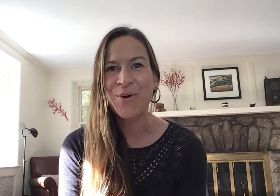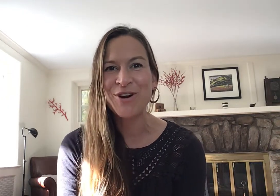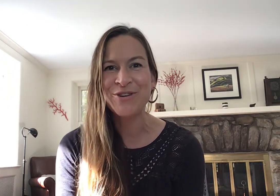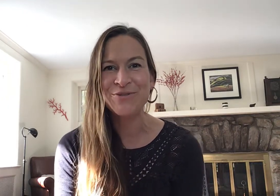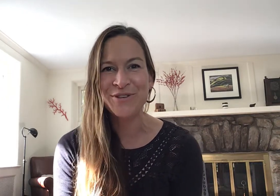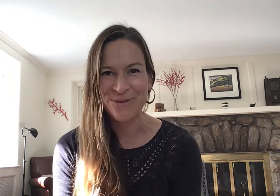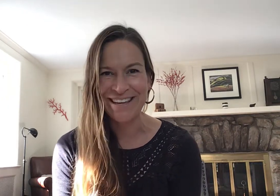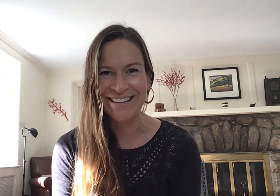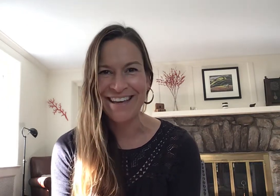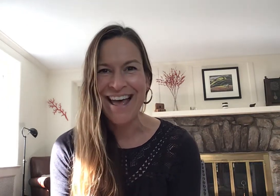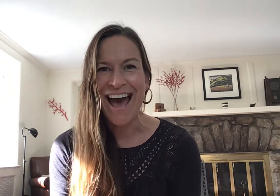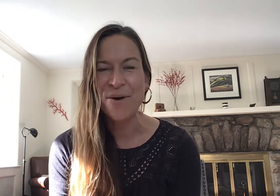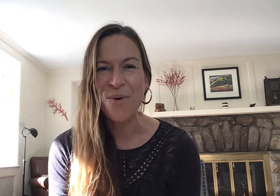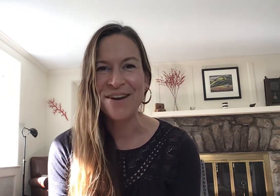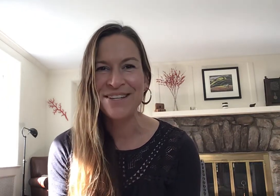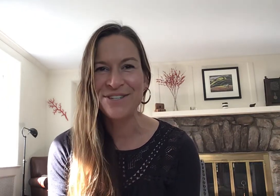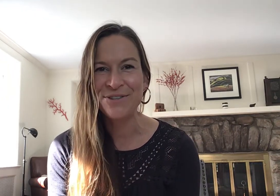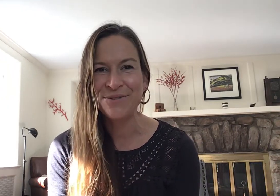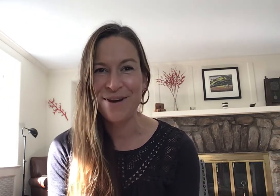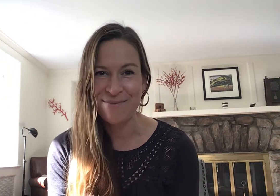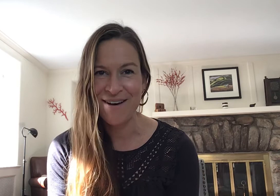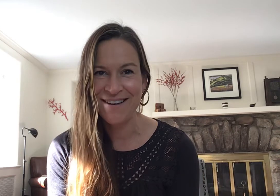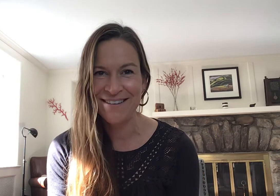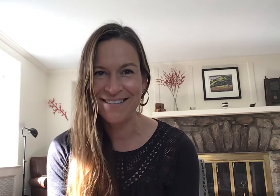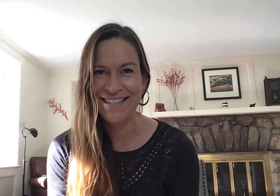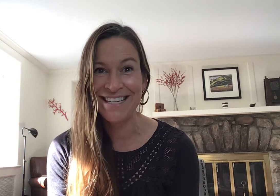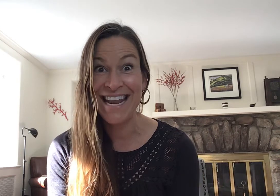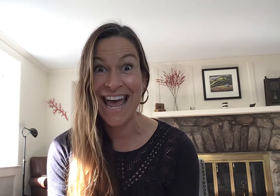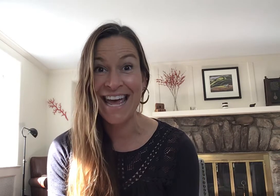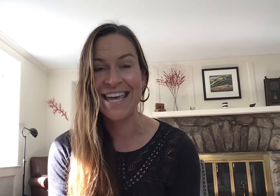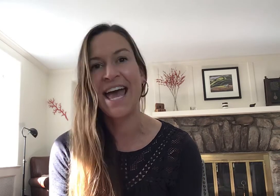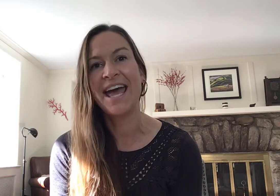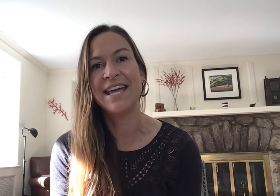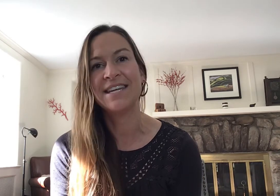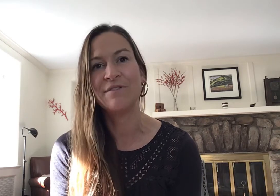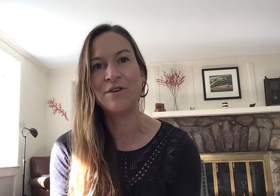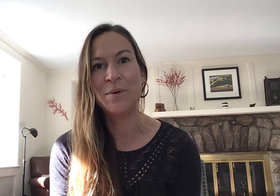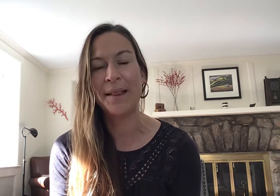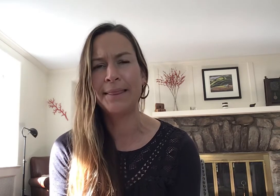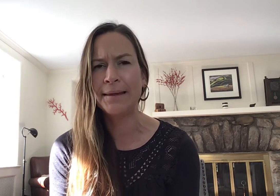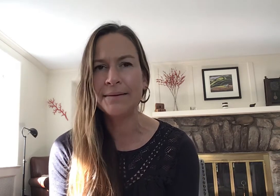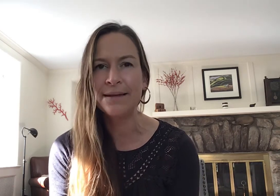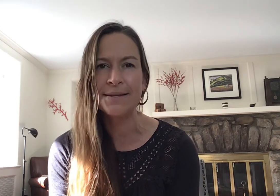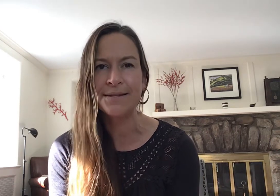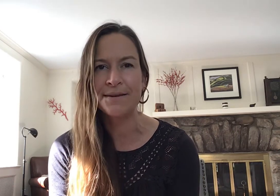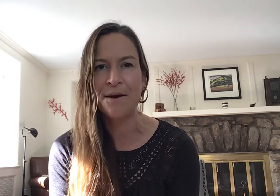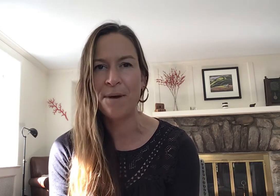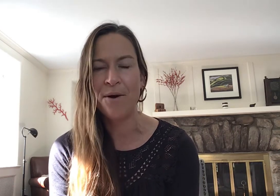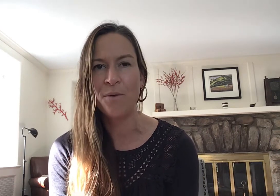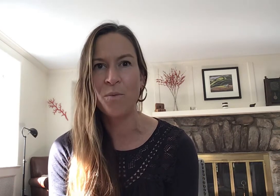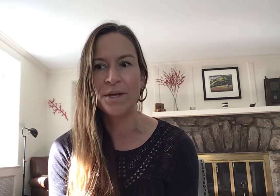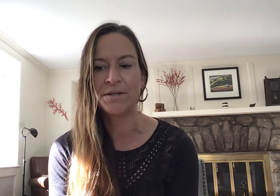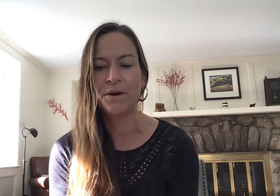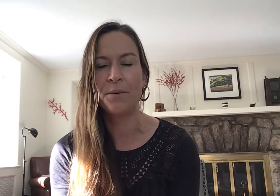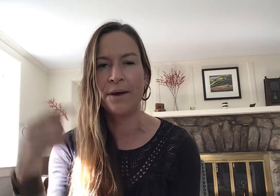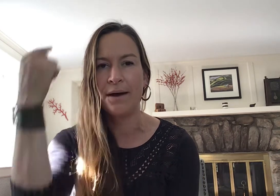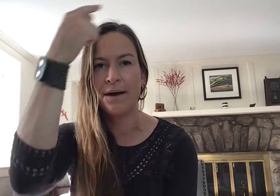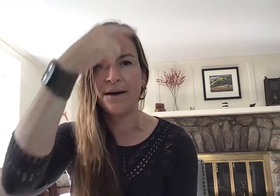are you doing? I wanted to come on today and give you a little lesson about what's going on